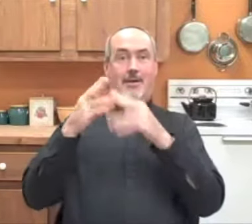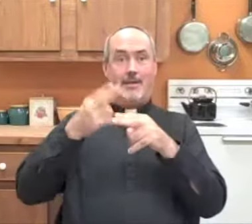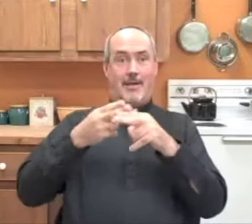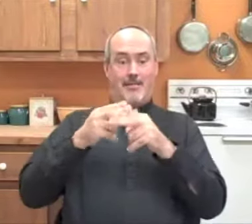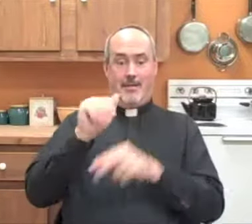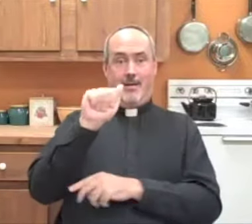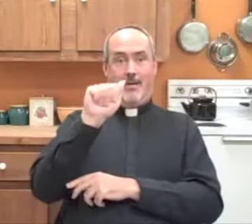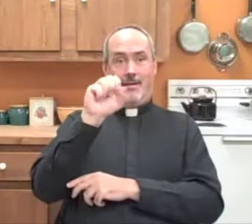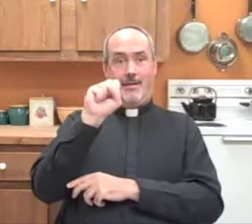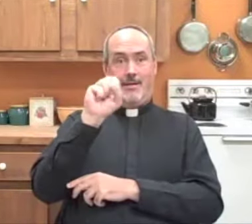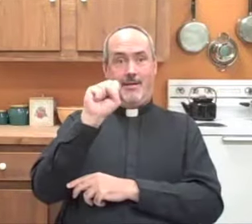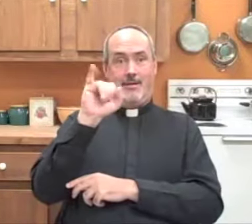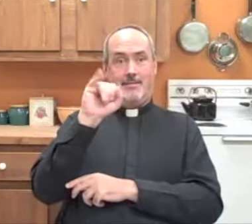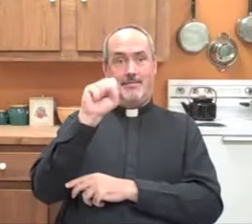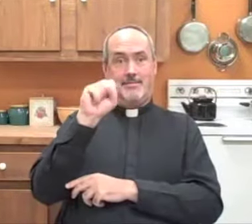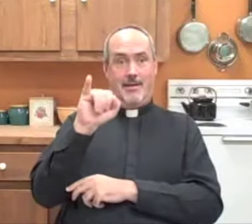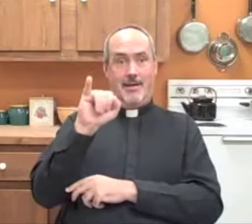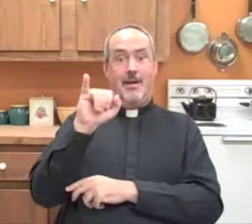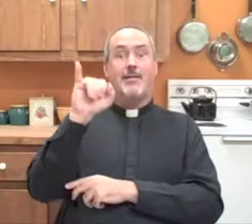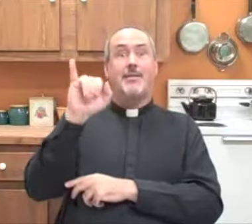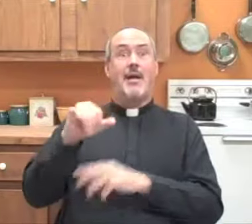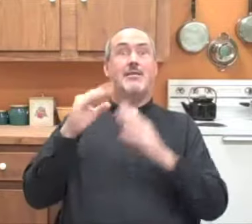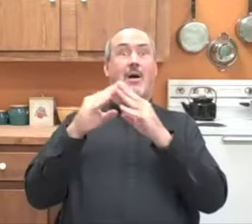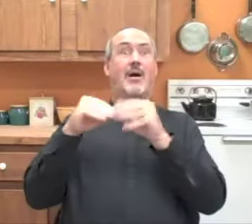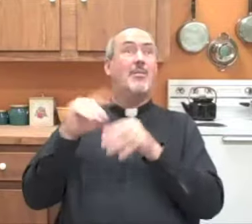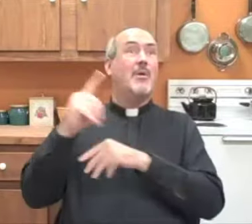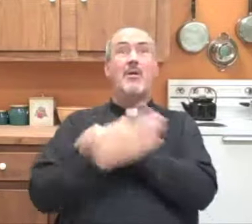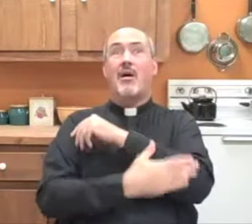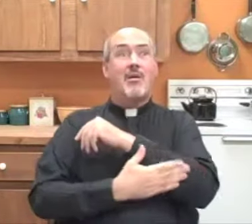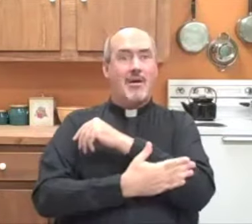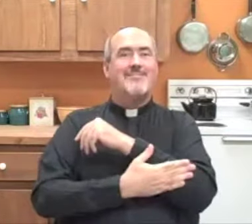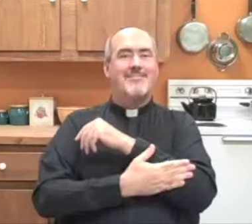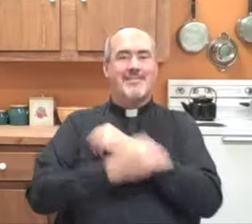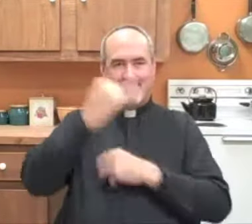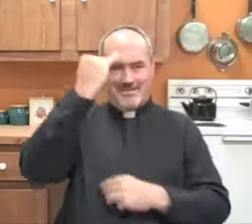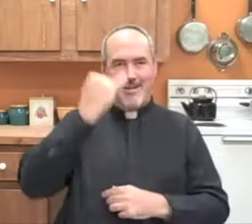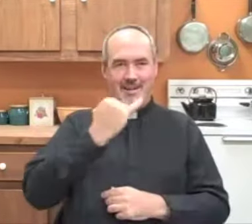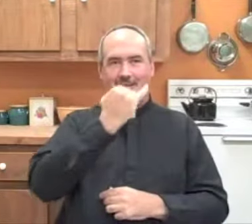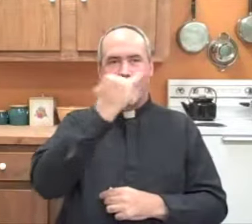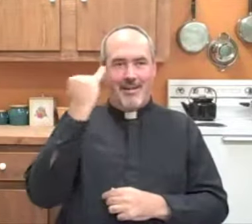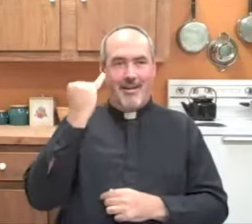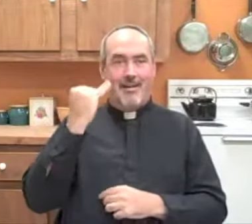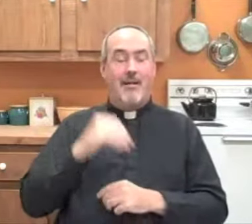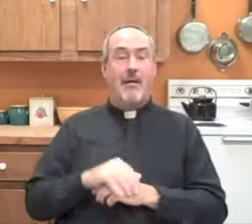1181 in the town of Assisi, which is located in Italy.